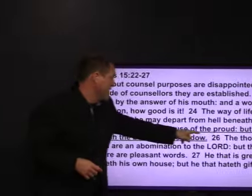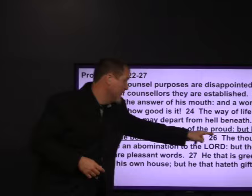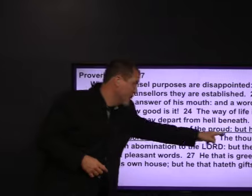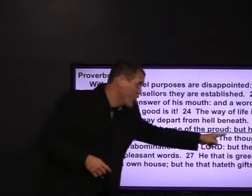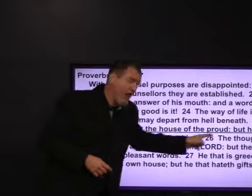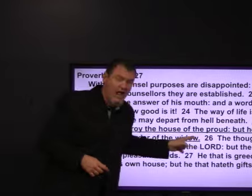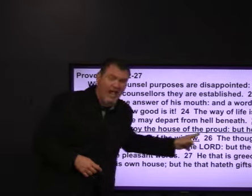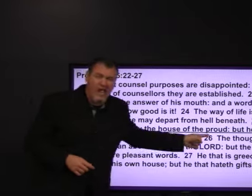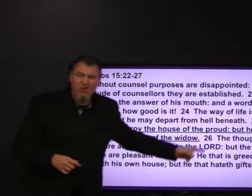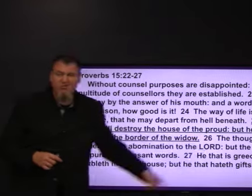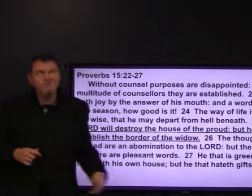Yeah.